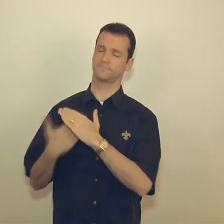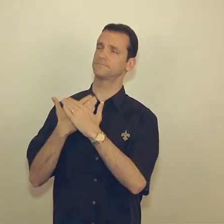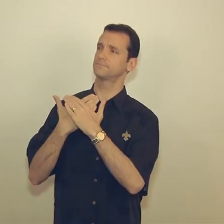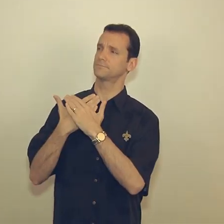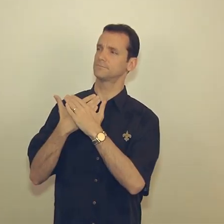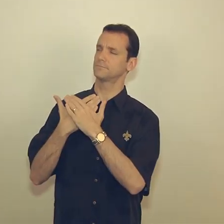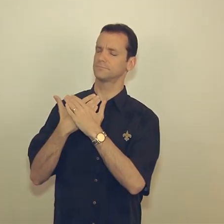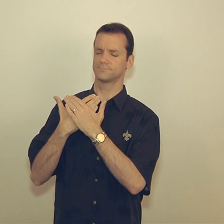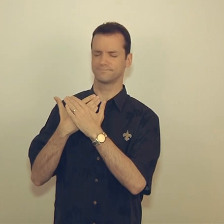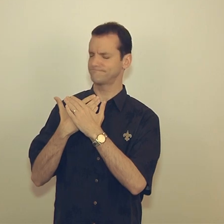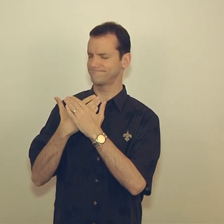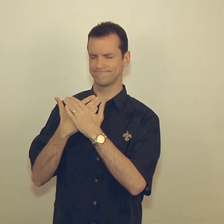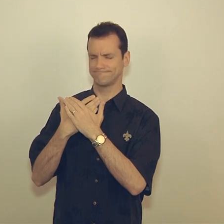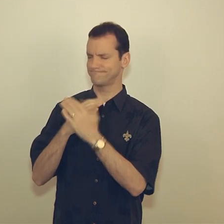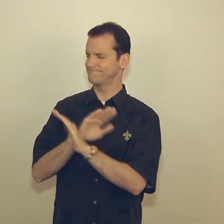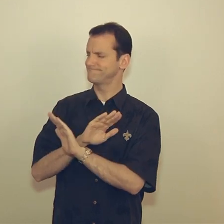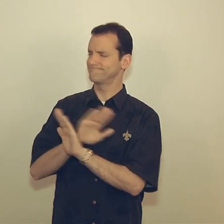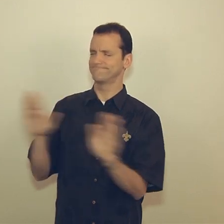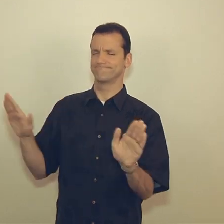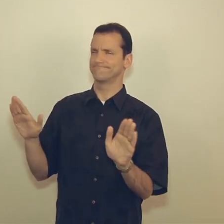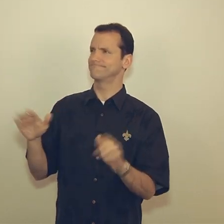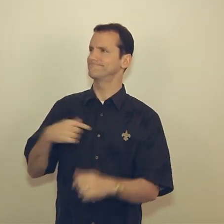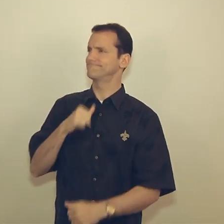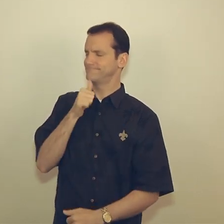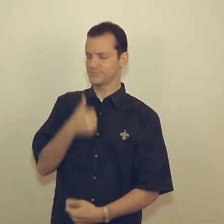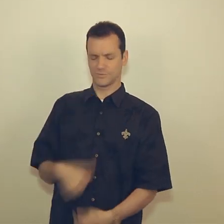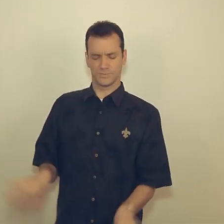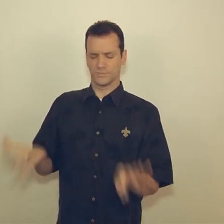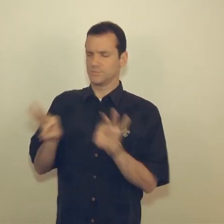I am not worthy that you should enter under my roof.